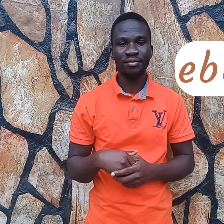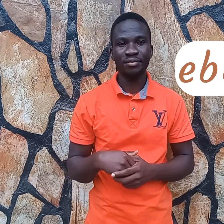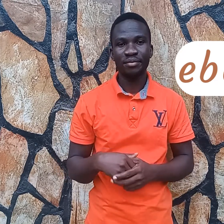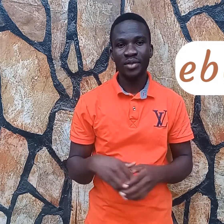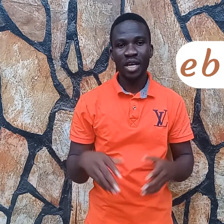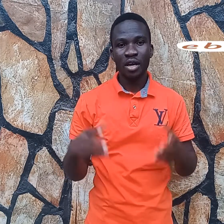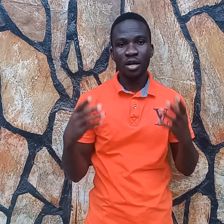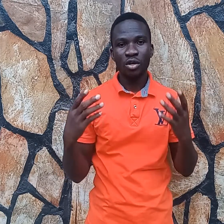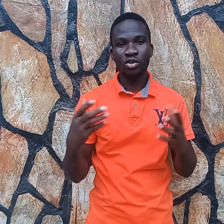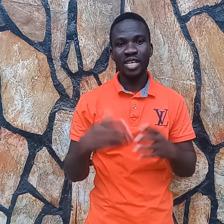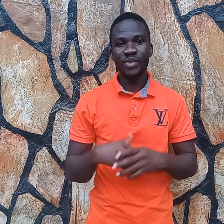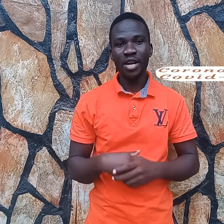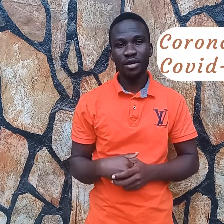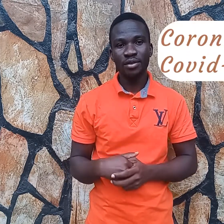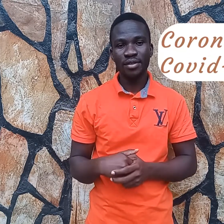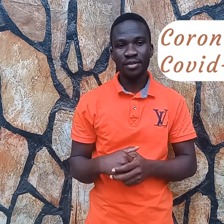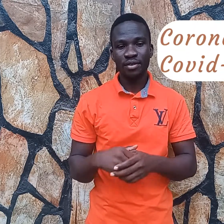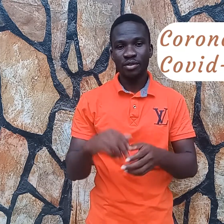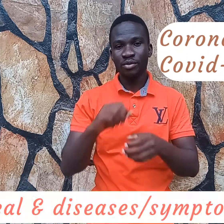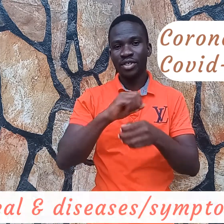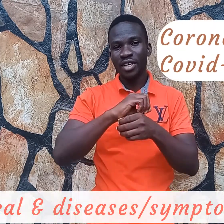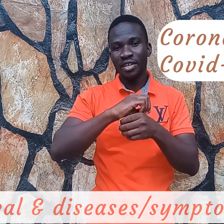coronavirus we say